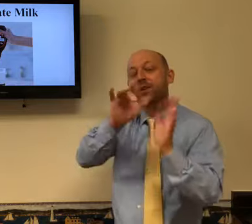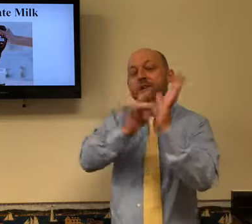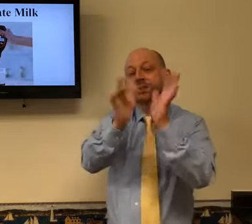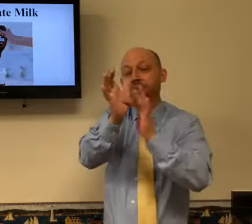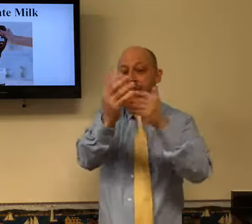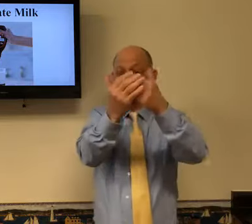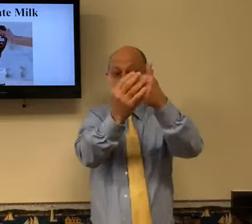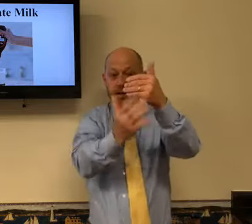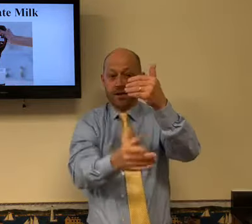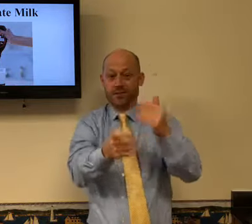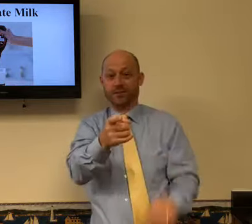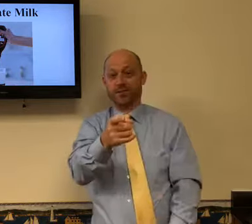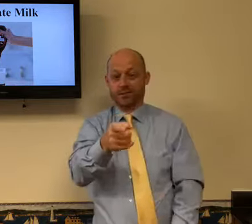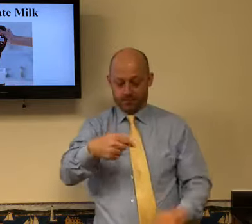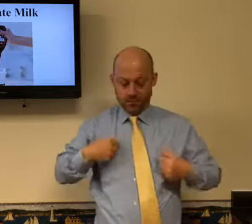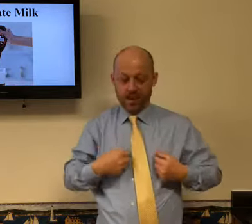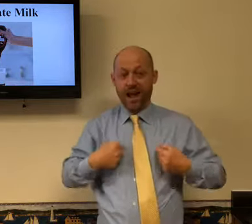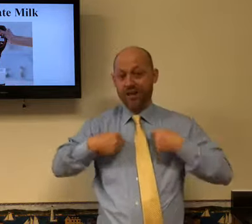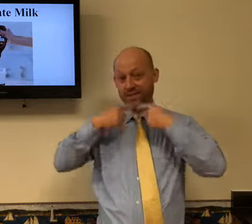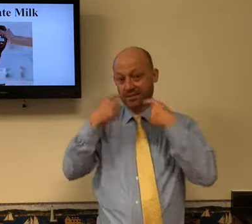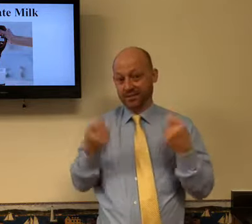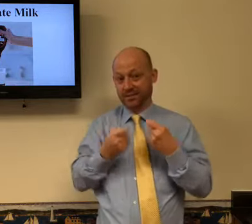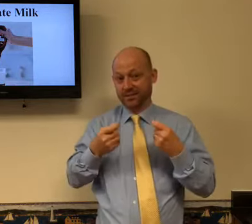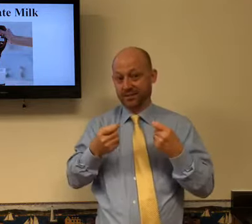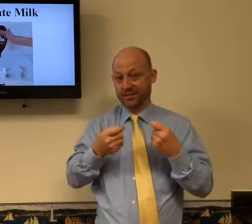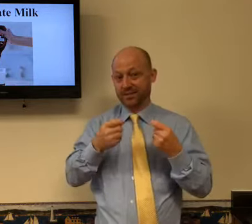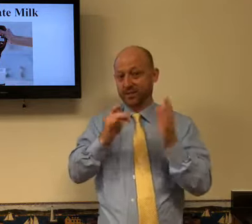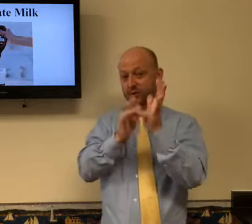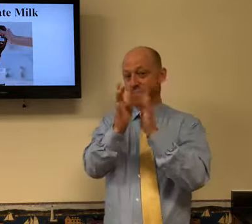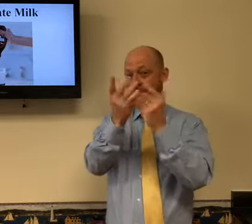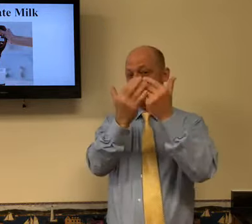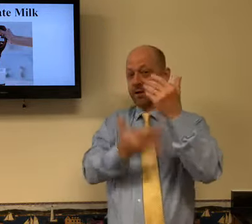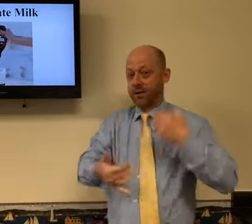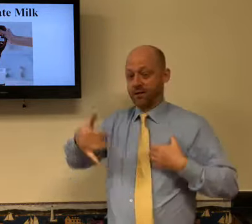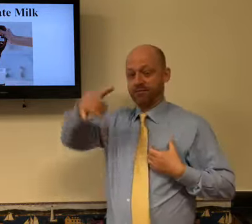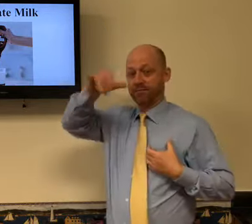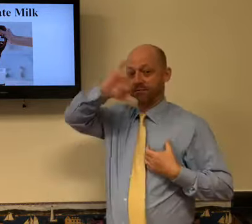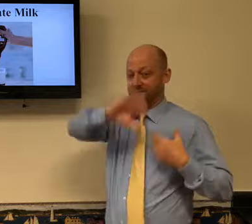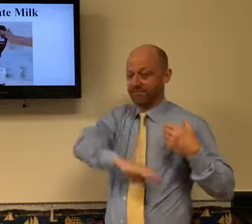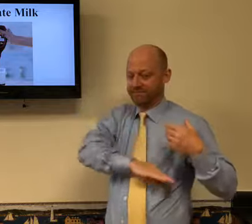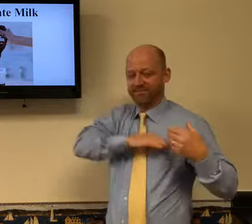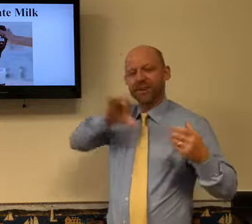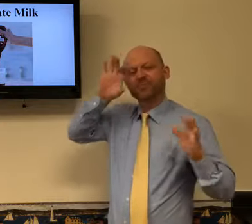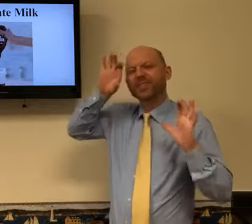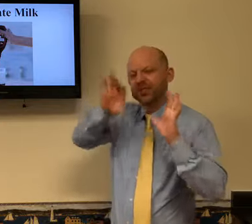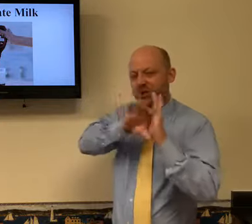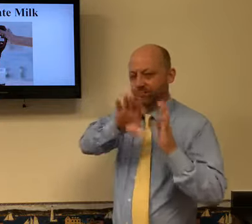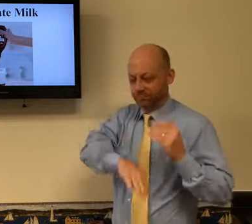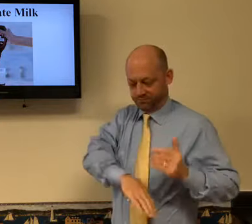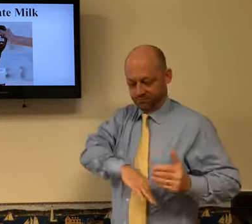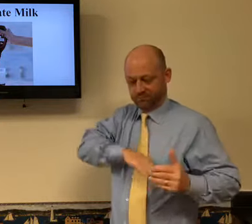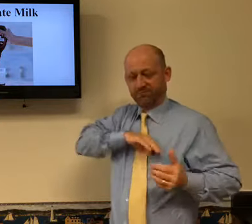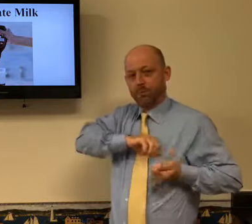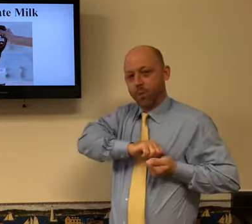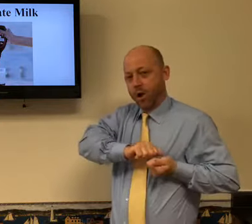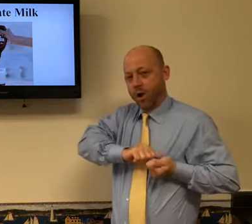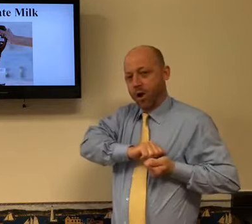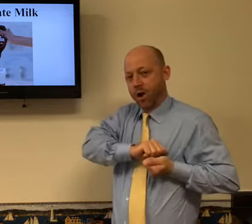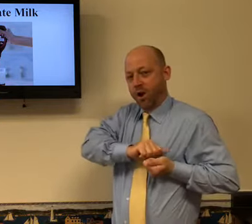That's a picture of Jesus' blood. We have sin in our lives. This is just a picture, mind you.